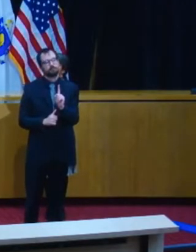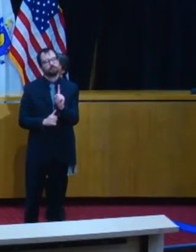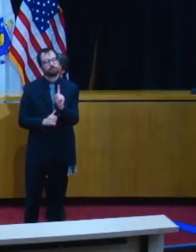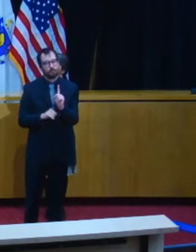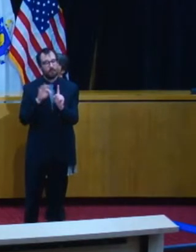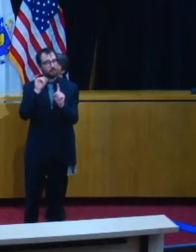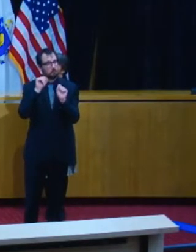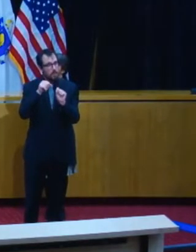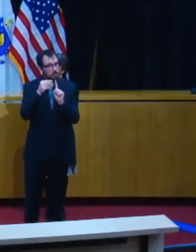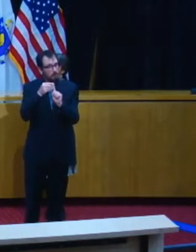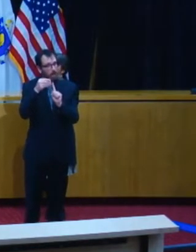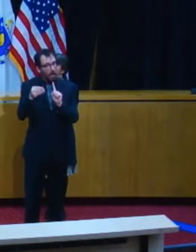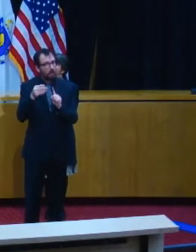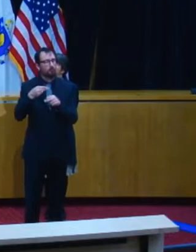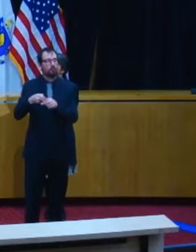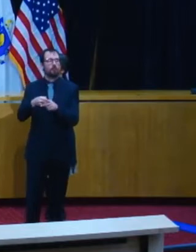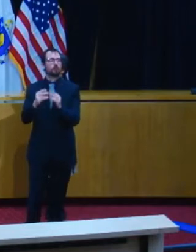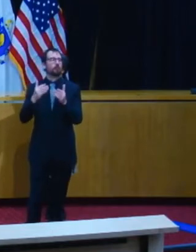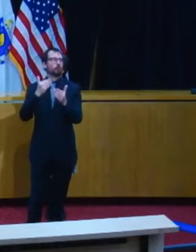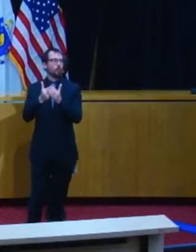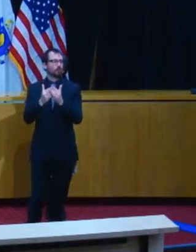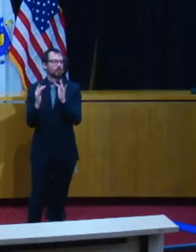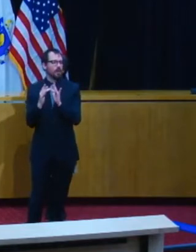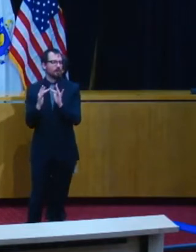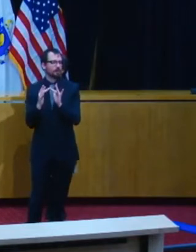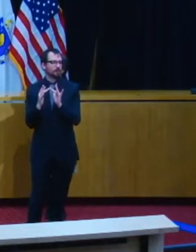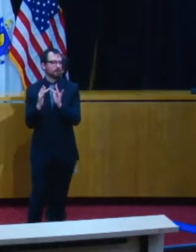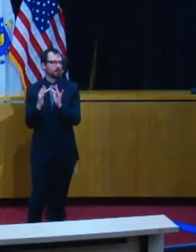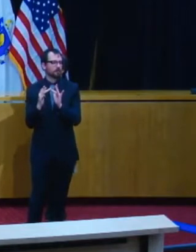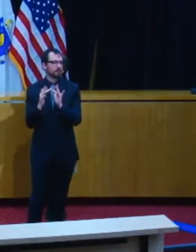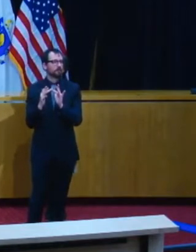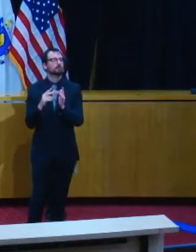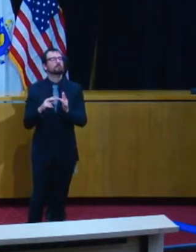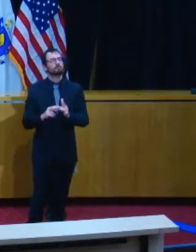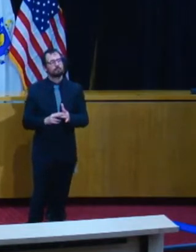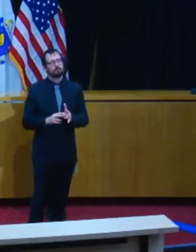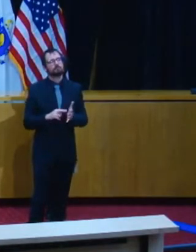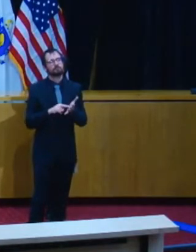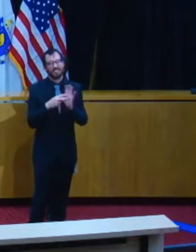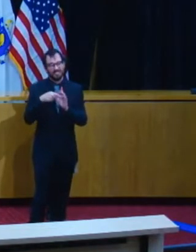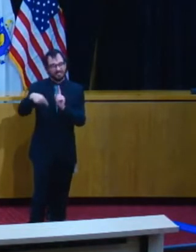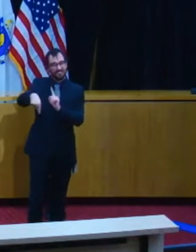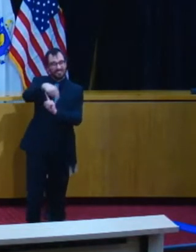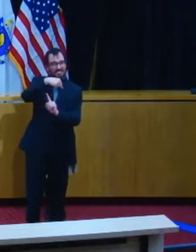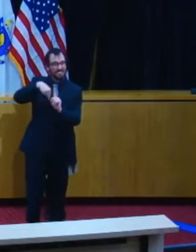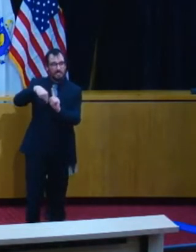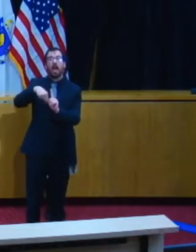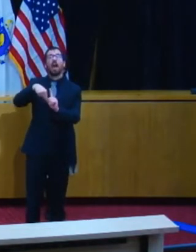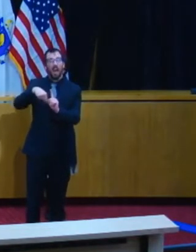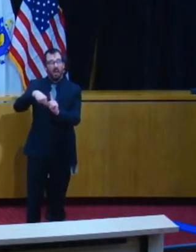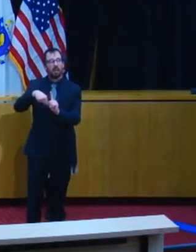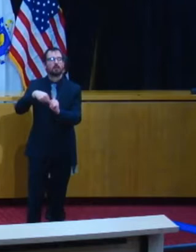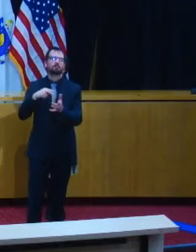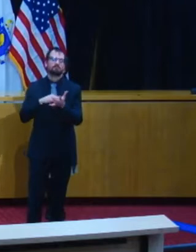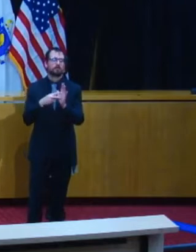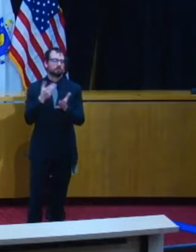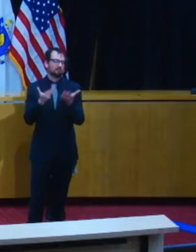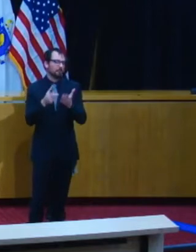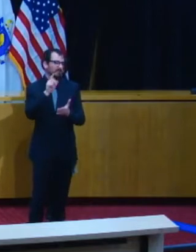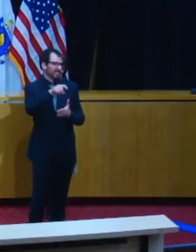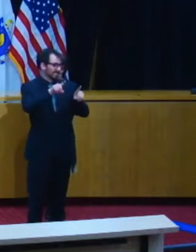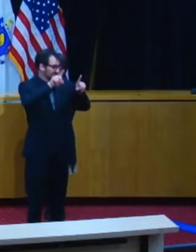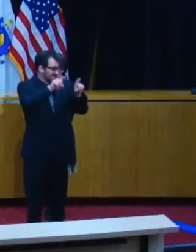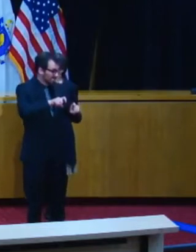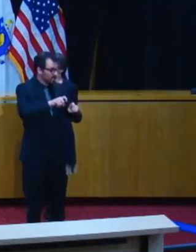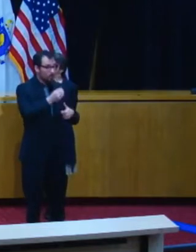contacts are made aware that they need to quarantine or get tested themselves. As a reminder,